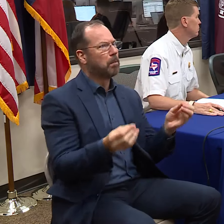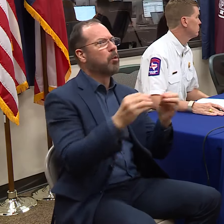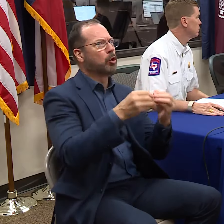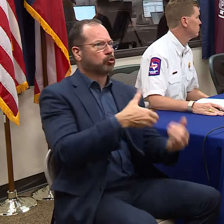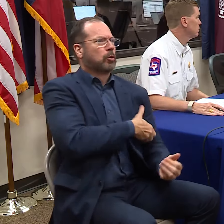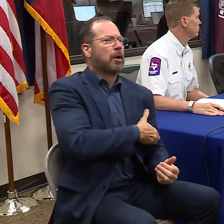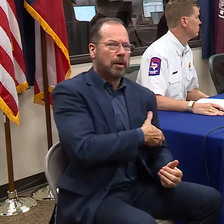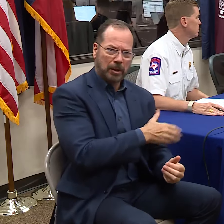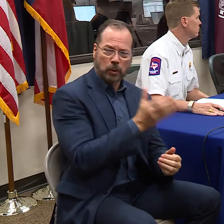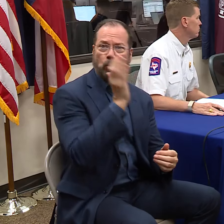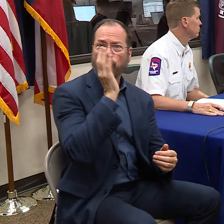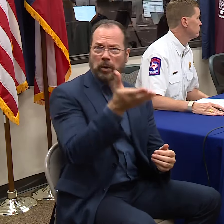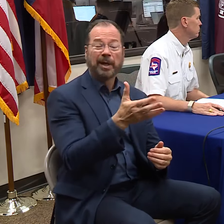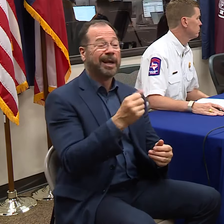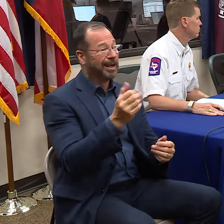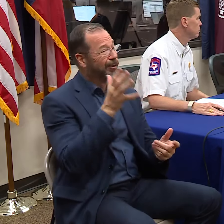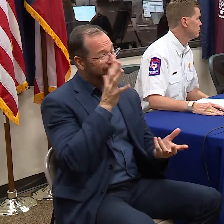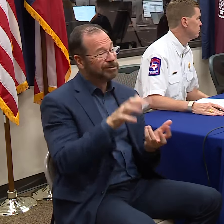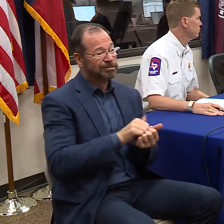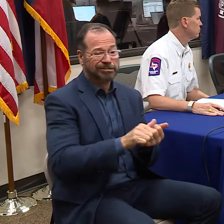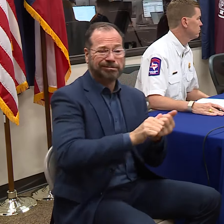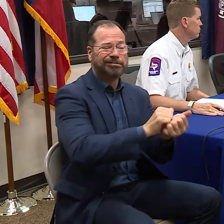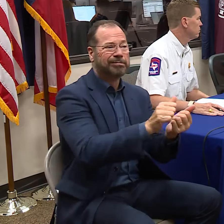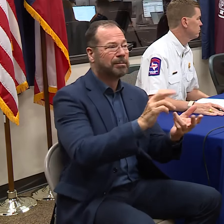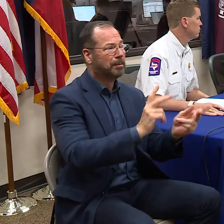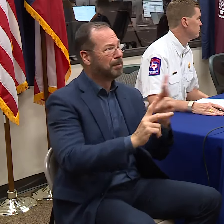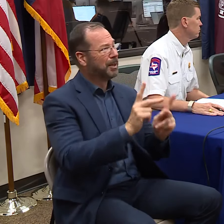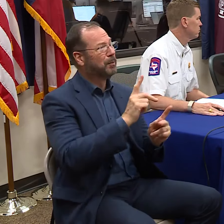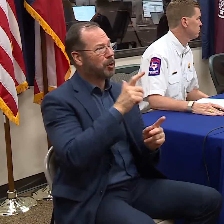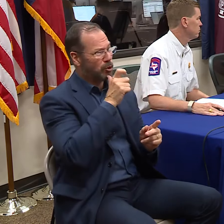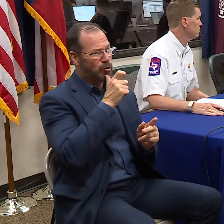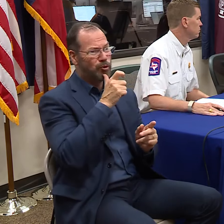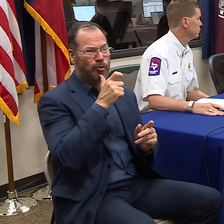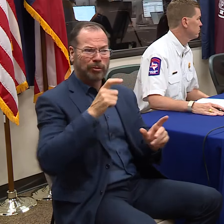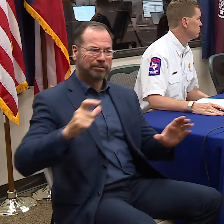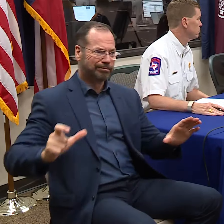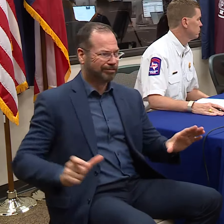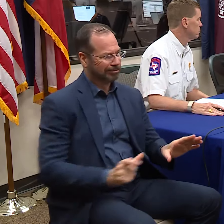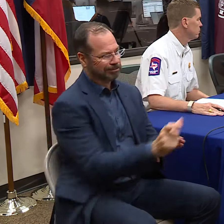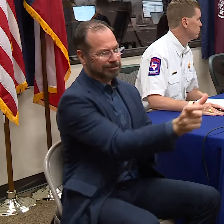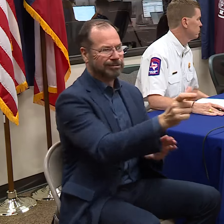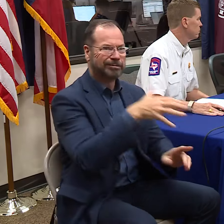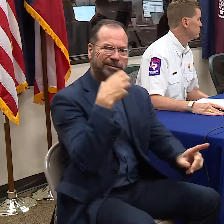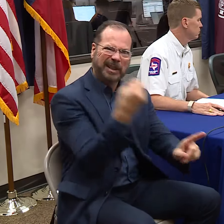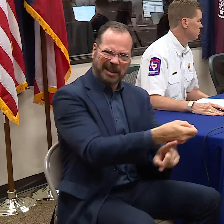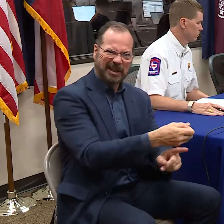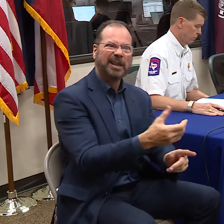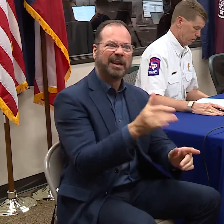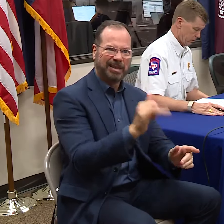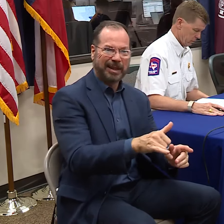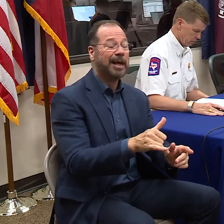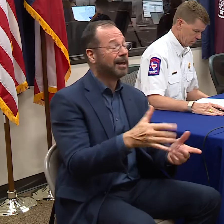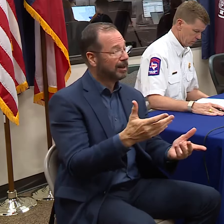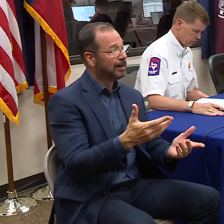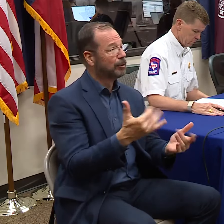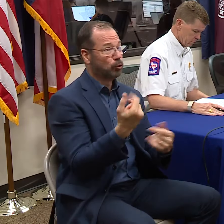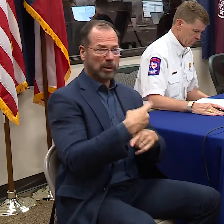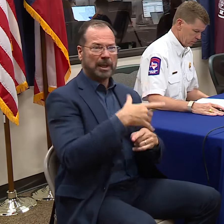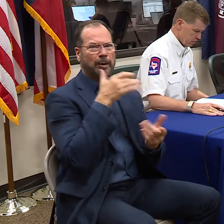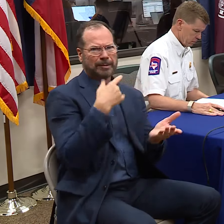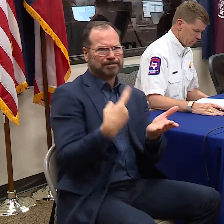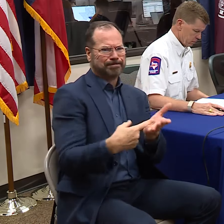and it will be a deadly storm for people who are directly in that path. And that's what we want to talk about today.